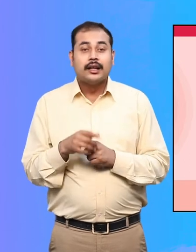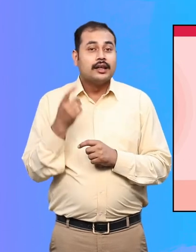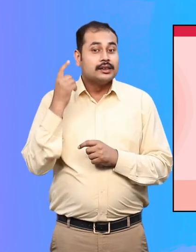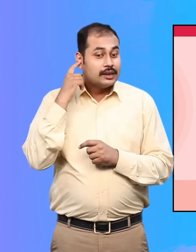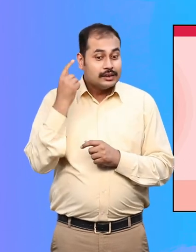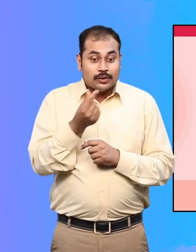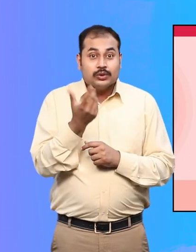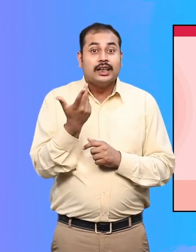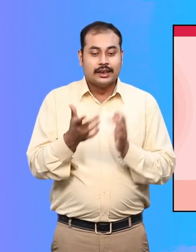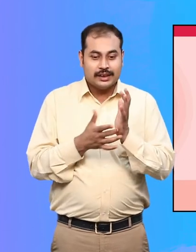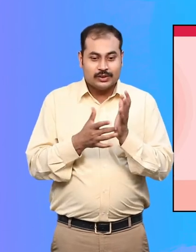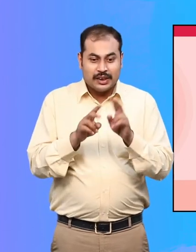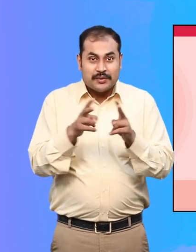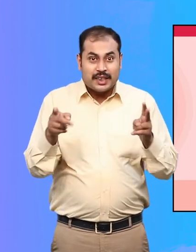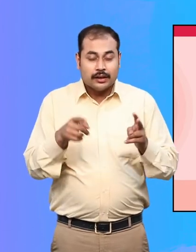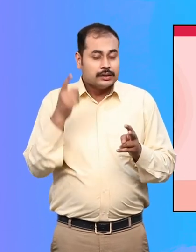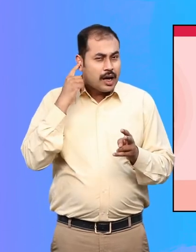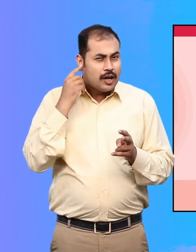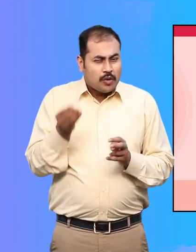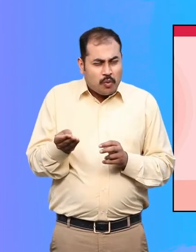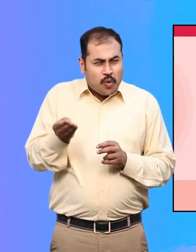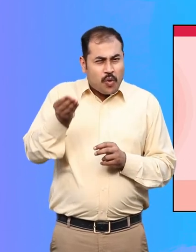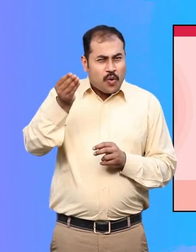voices or sounds by making them louder and clearer.